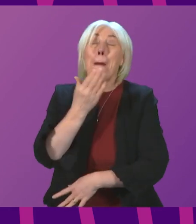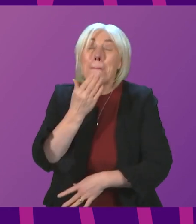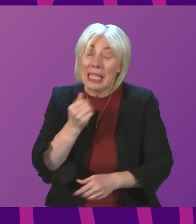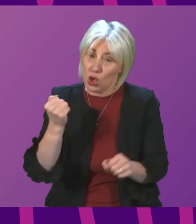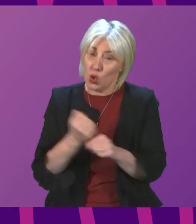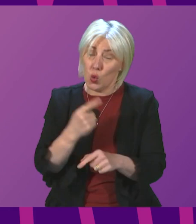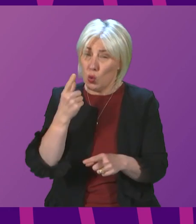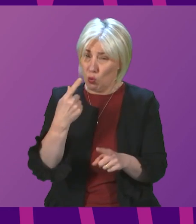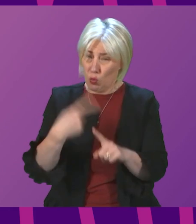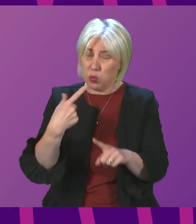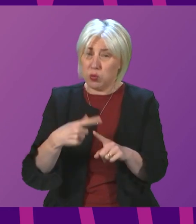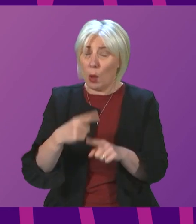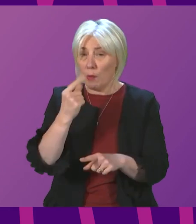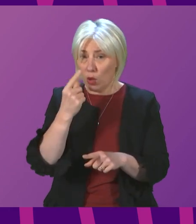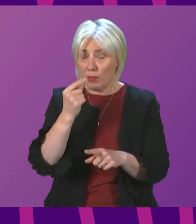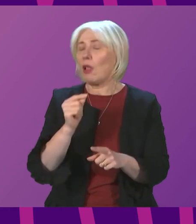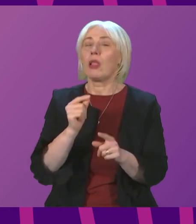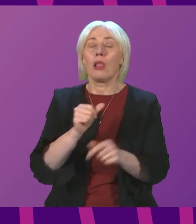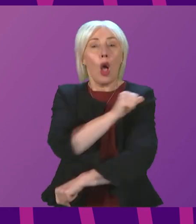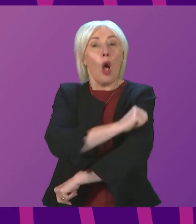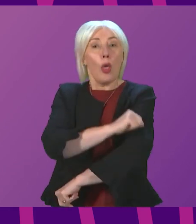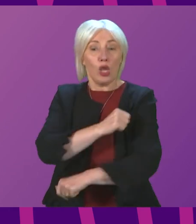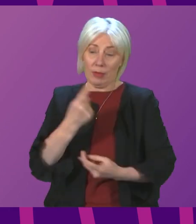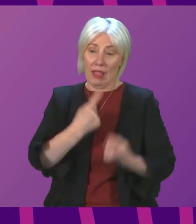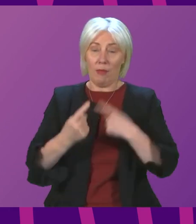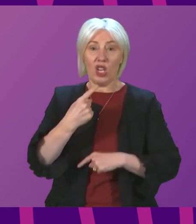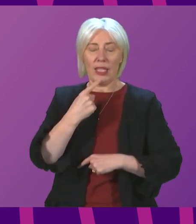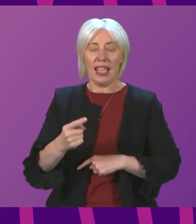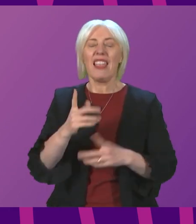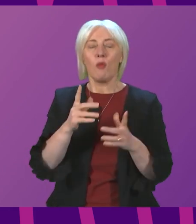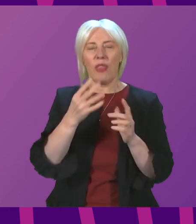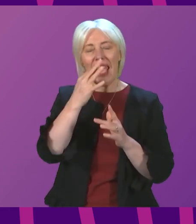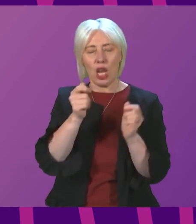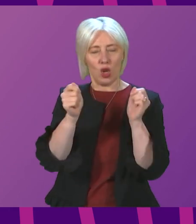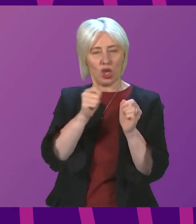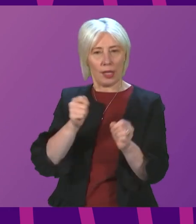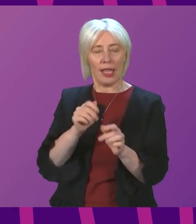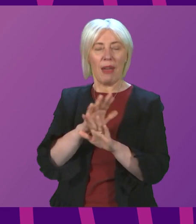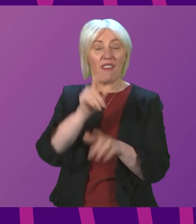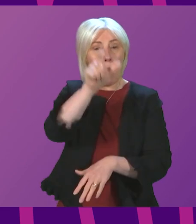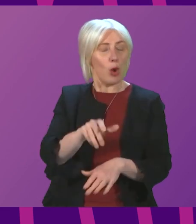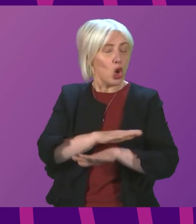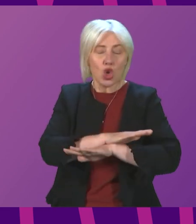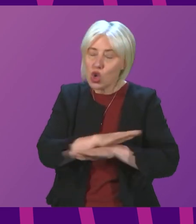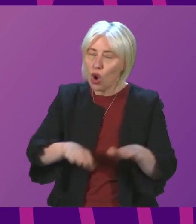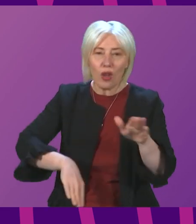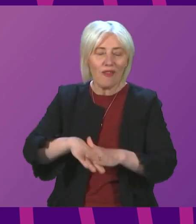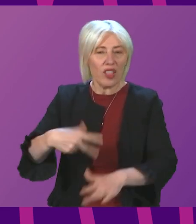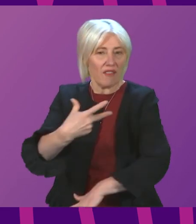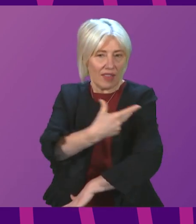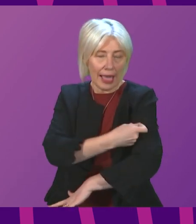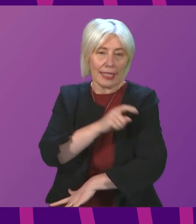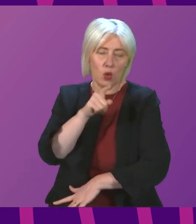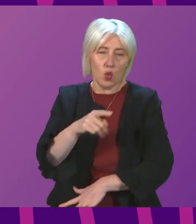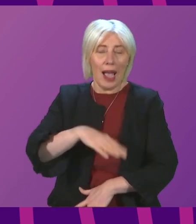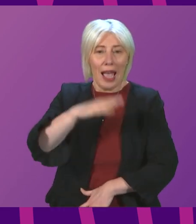as possible. Hospital data continues to show, even when it is adjusted for age, that someone not fully vaccinated is considerably more